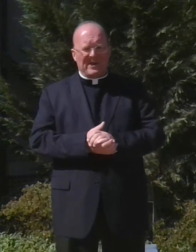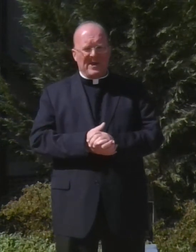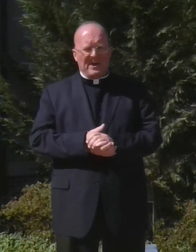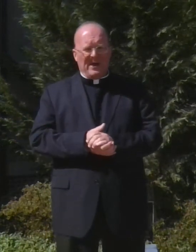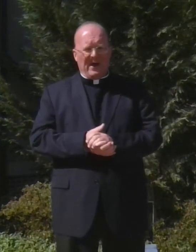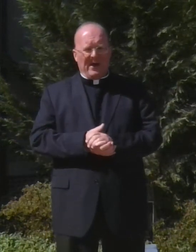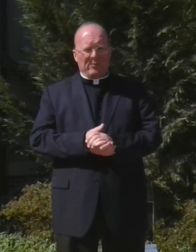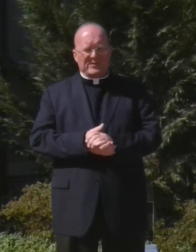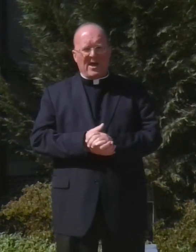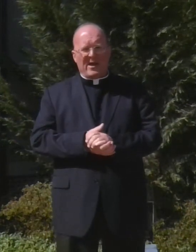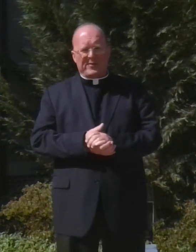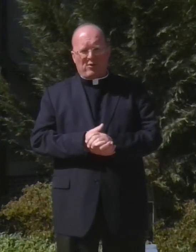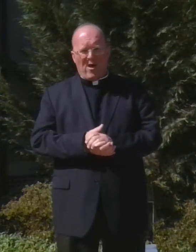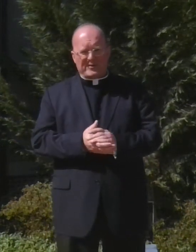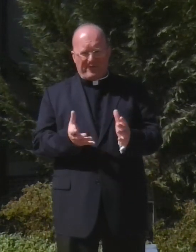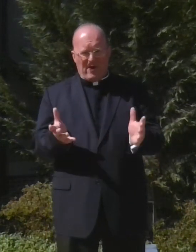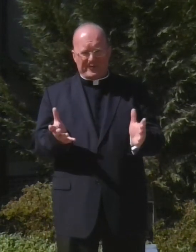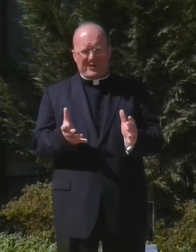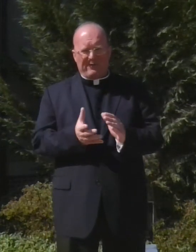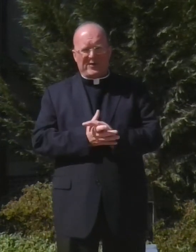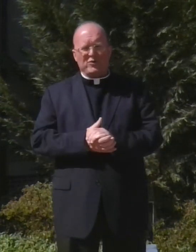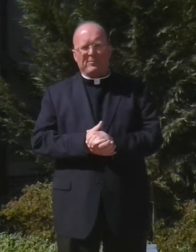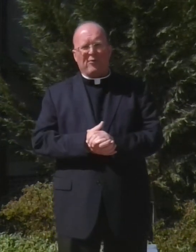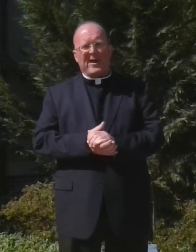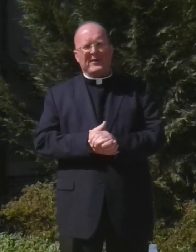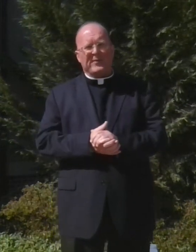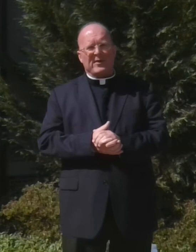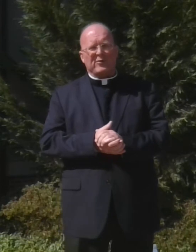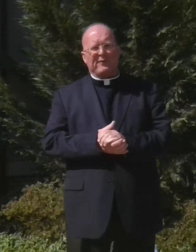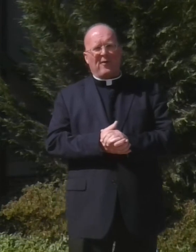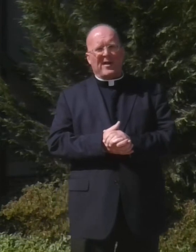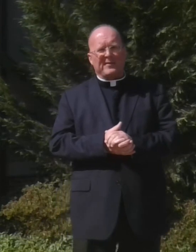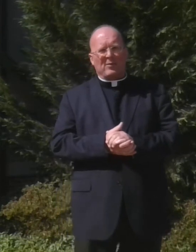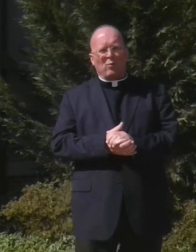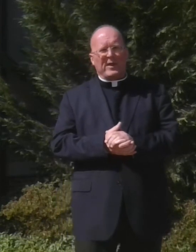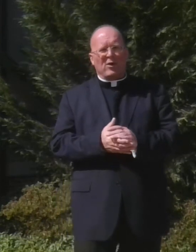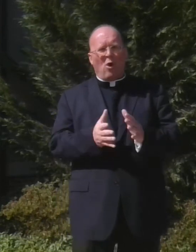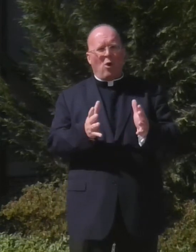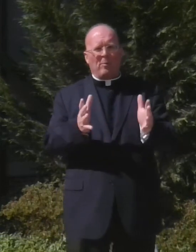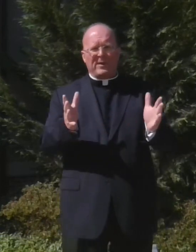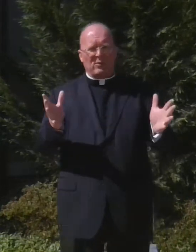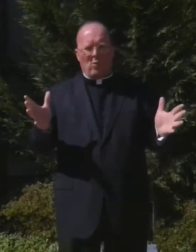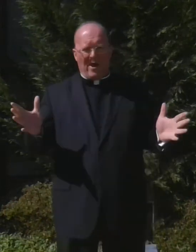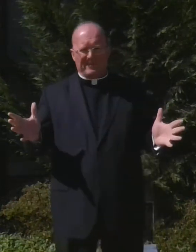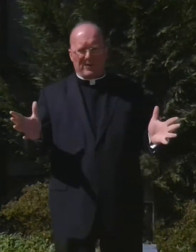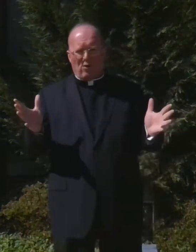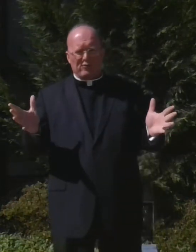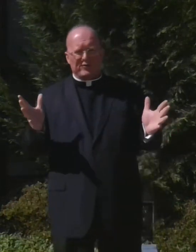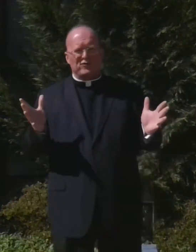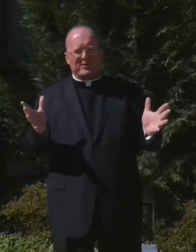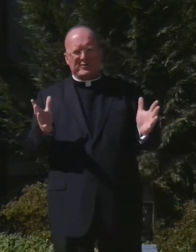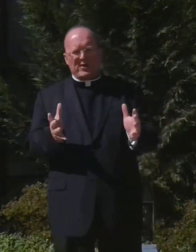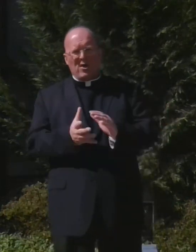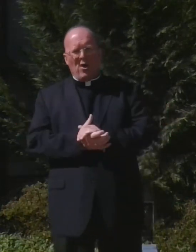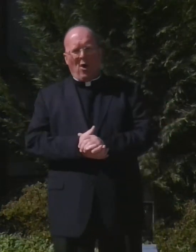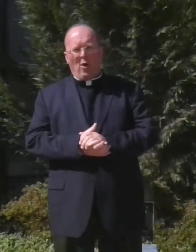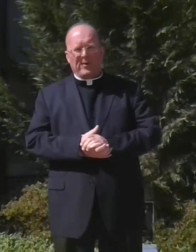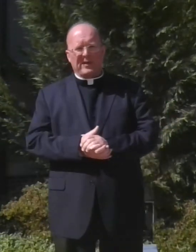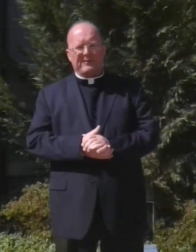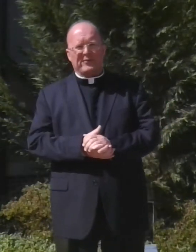was dying on the cross for our salvation, prayed on that Good Friday that we all be one. That all Christians, all believers